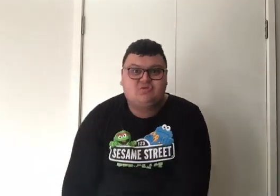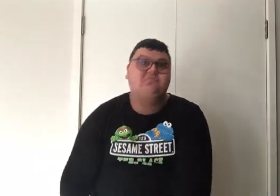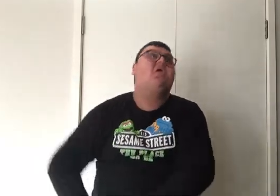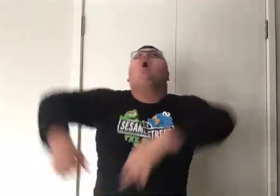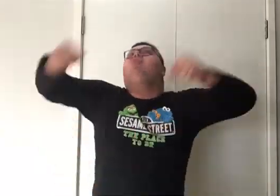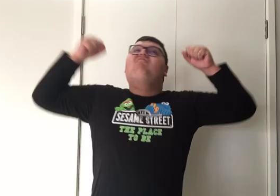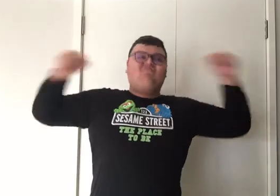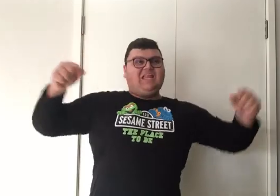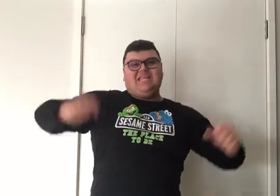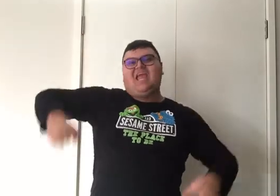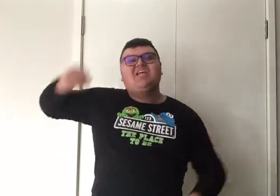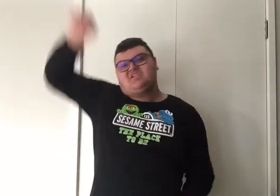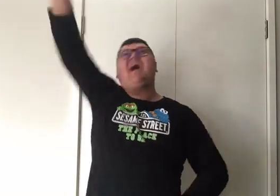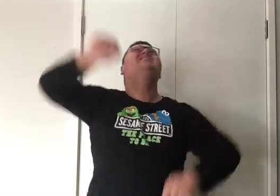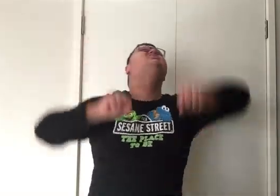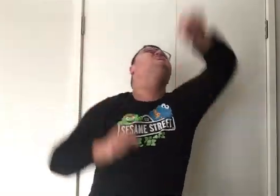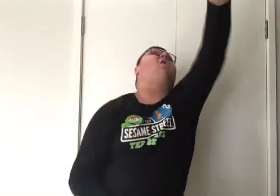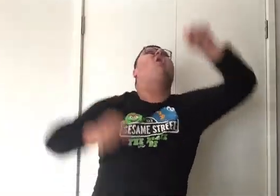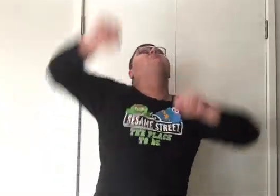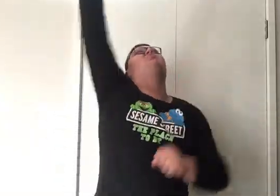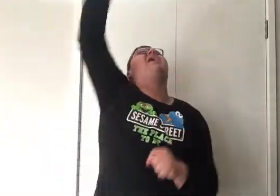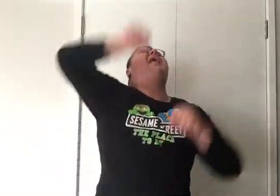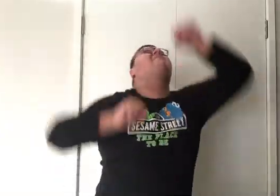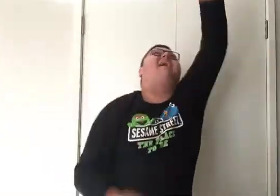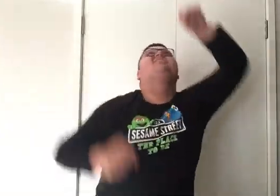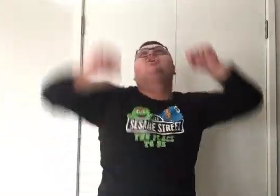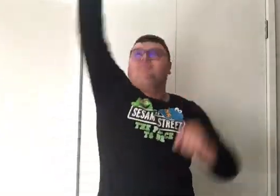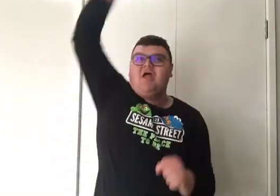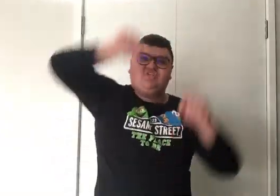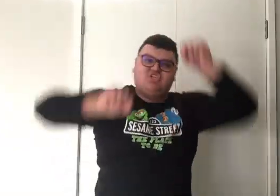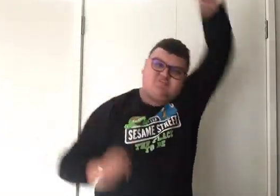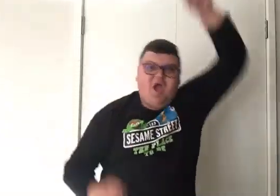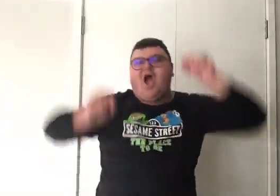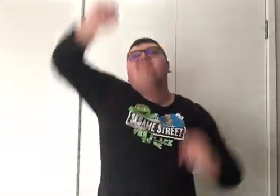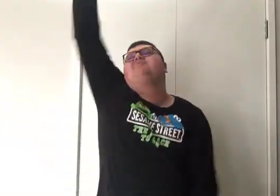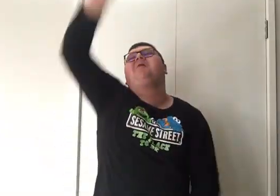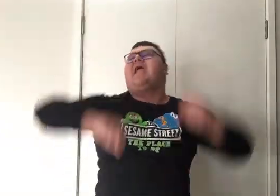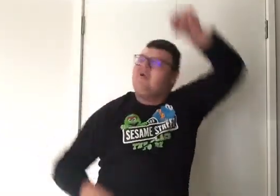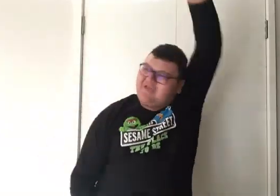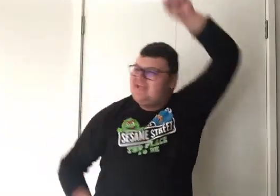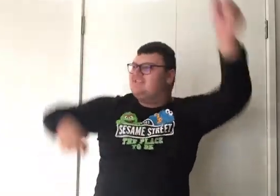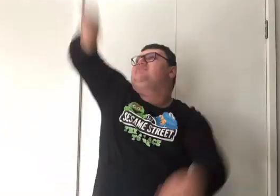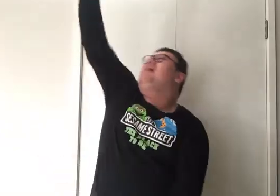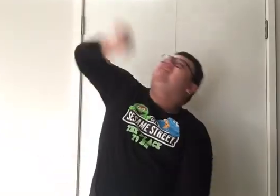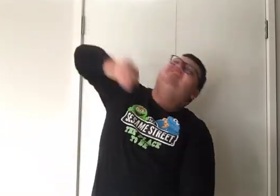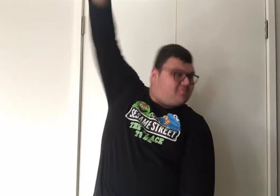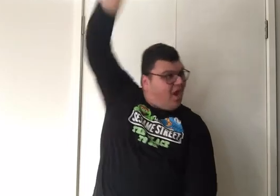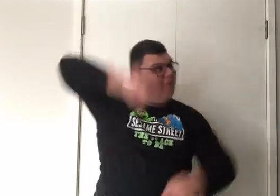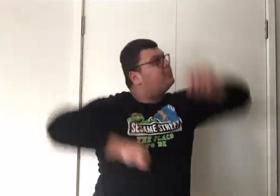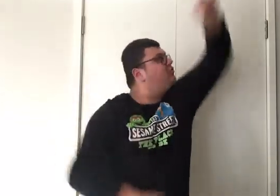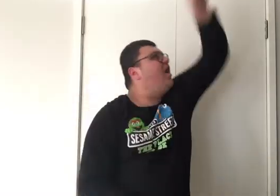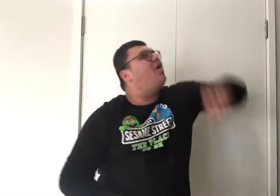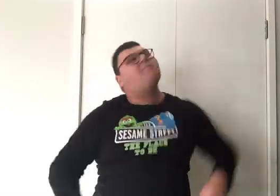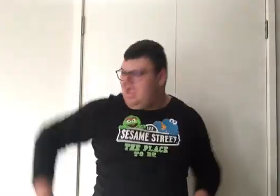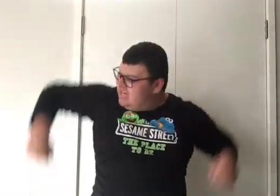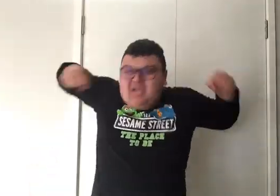SpongeBob SquarePants! Ready? SpongeBob SquarePants! SpongeBob SquarePants! SpongeBob SquarePants!